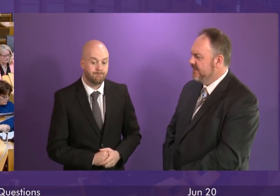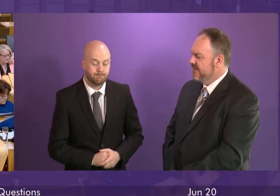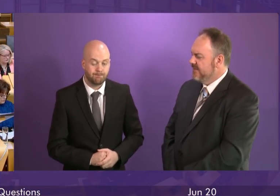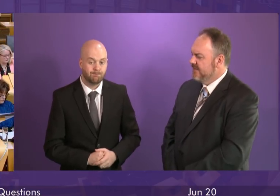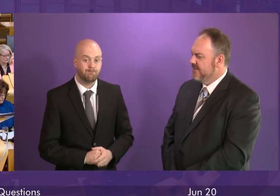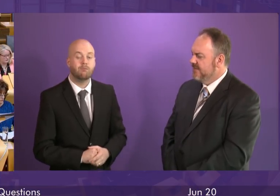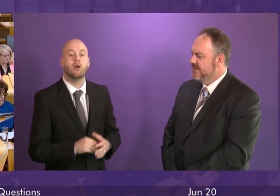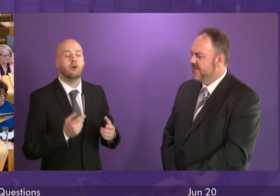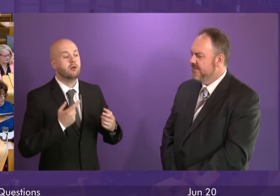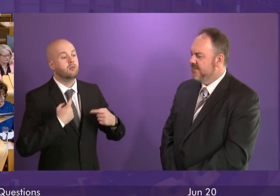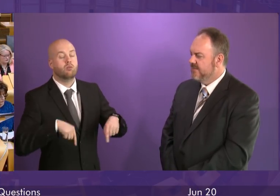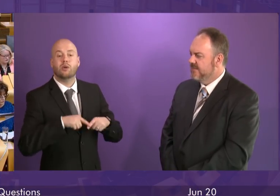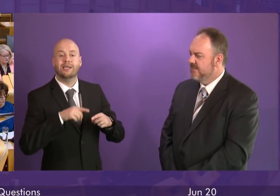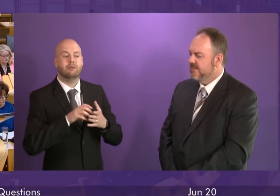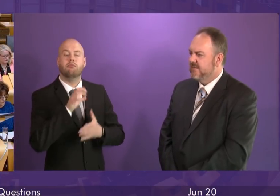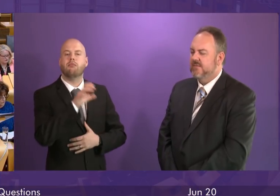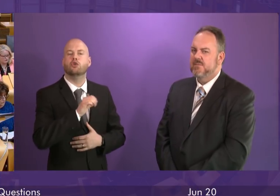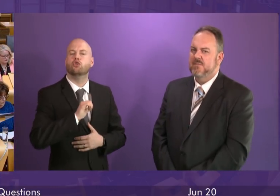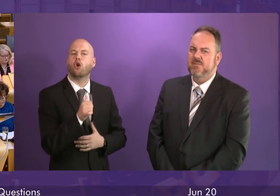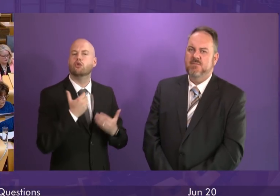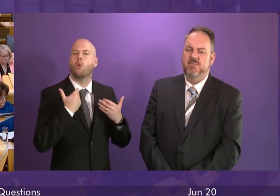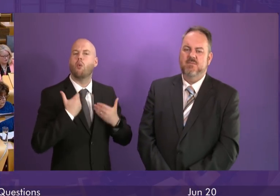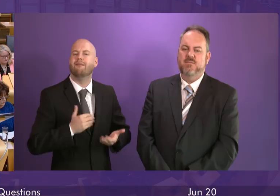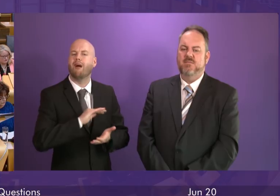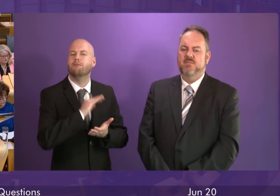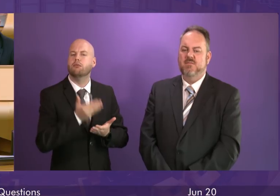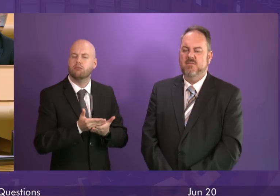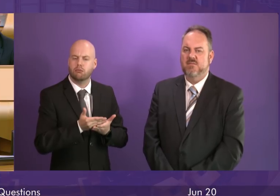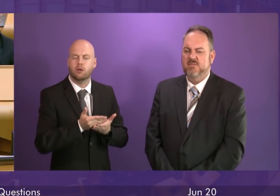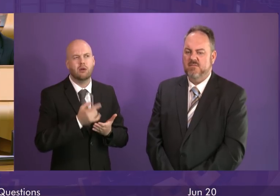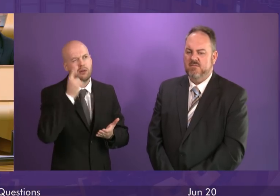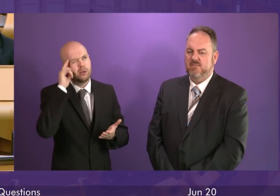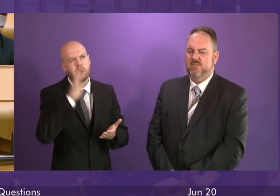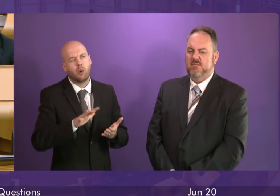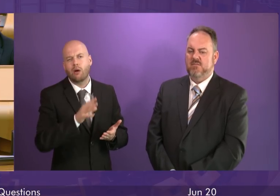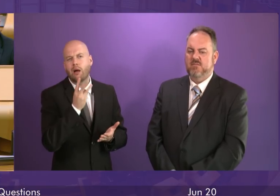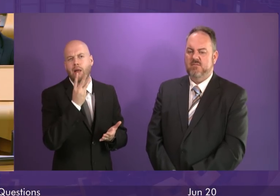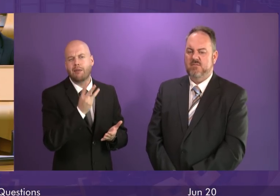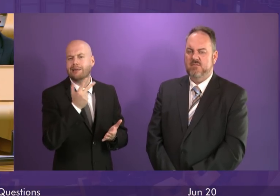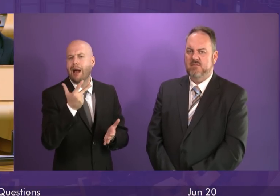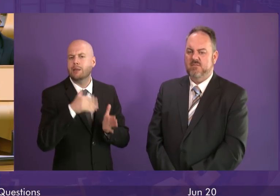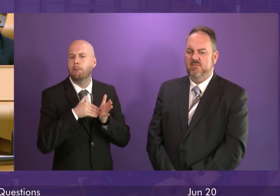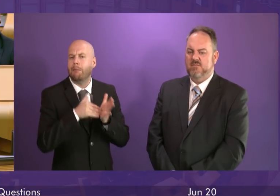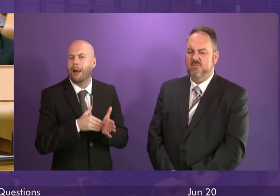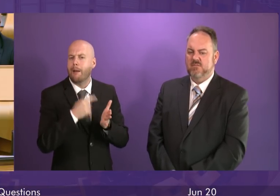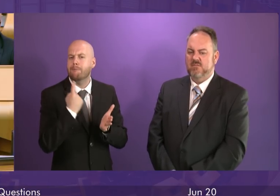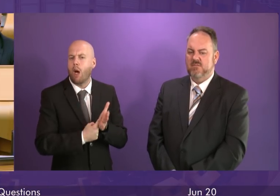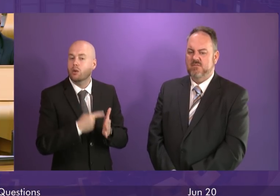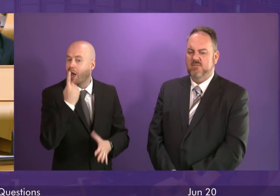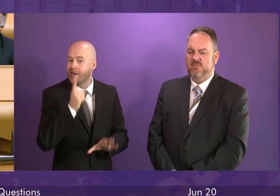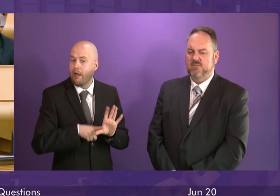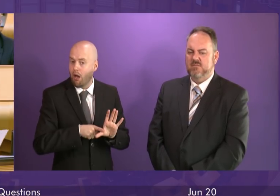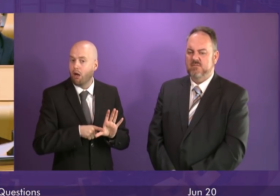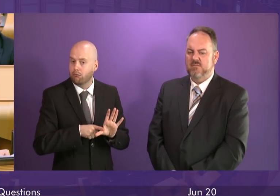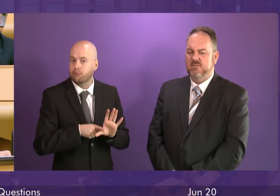We fund the Scottish Welfare Fund I think if memory says me correctly to the tune of around £38 million a year. We